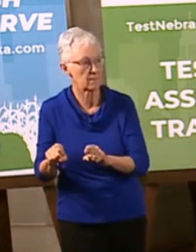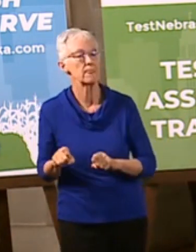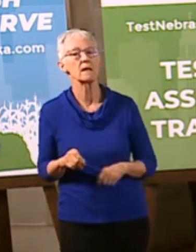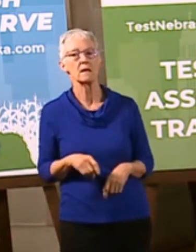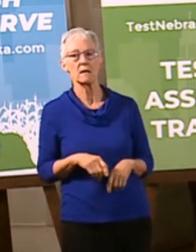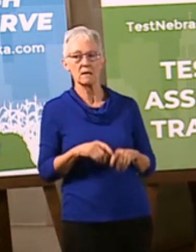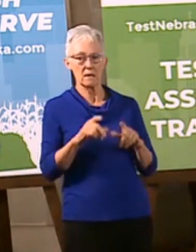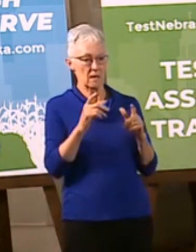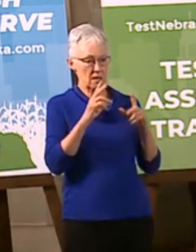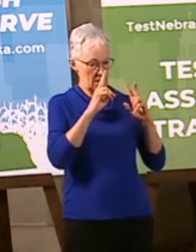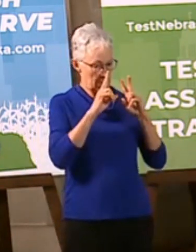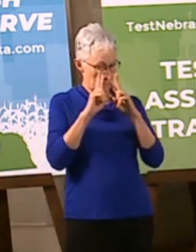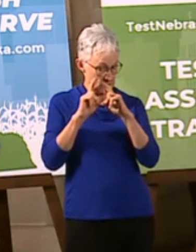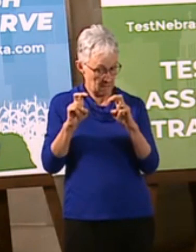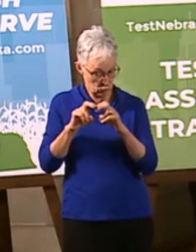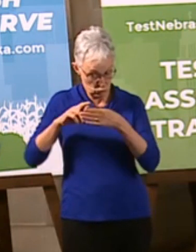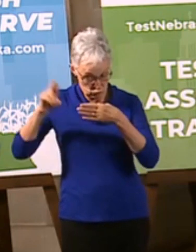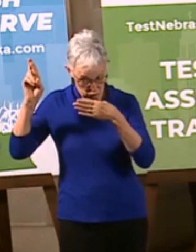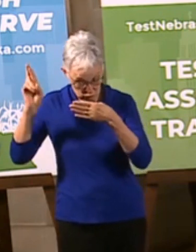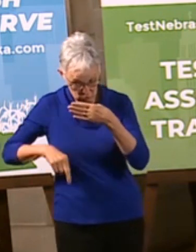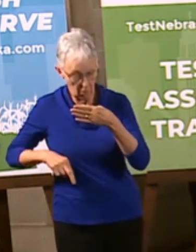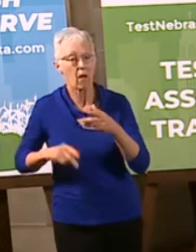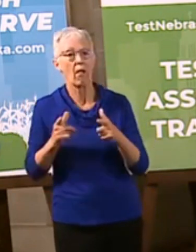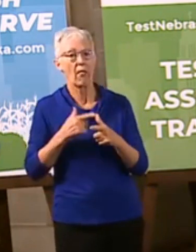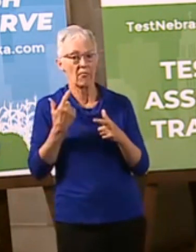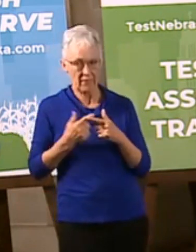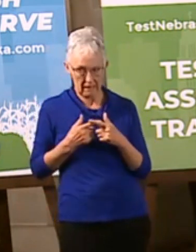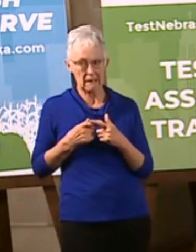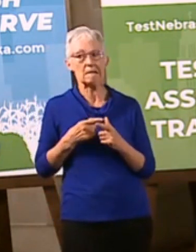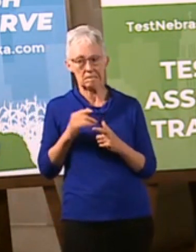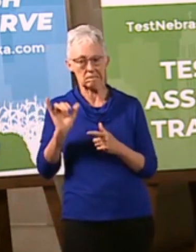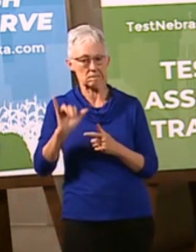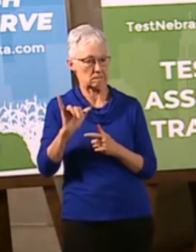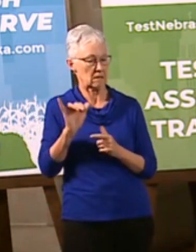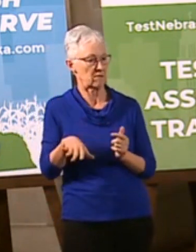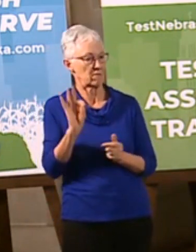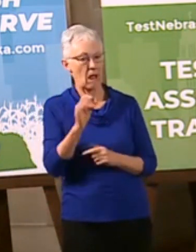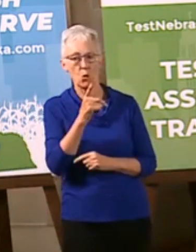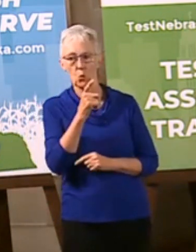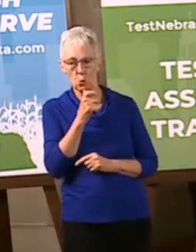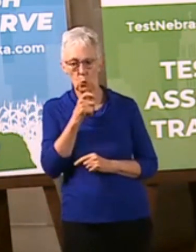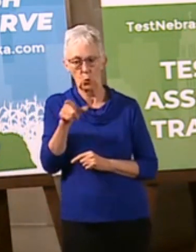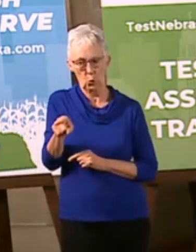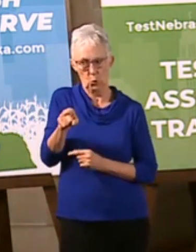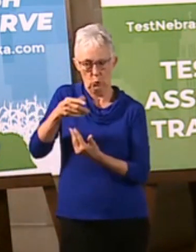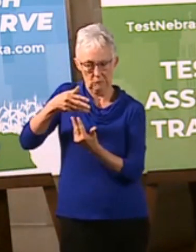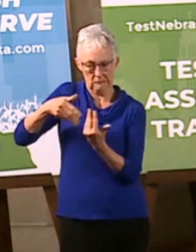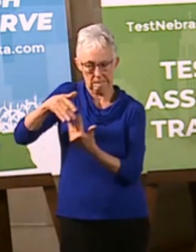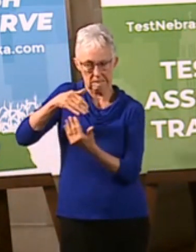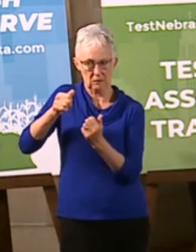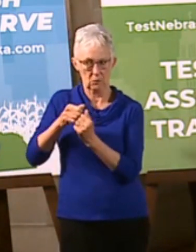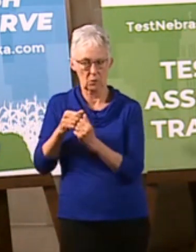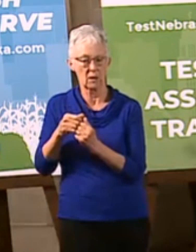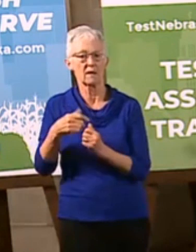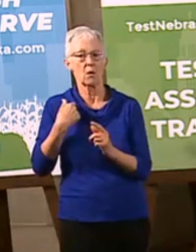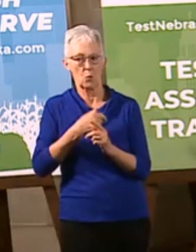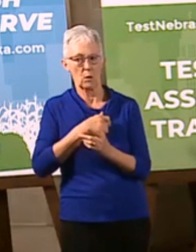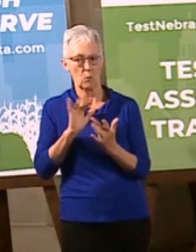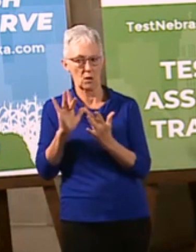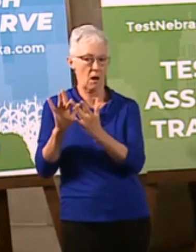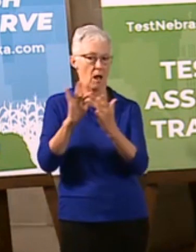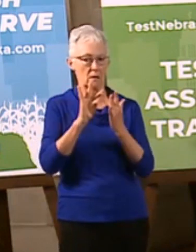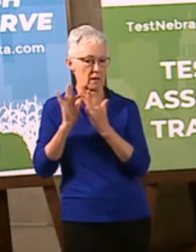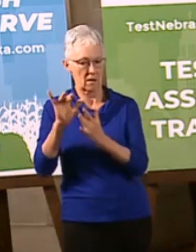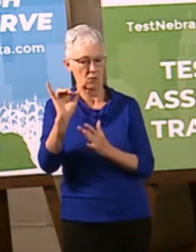get the test, and then track. So if you are COVID positive then we'll ask you to stay at home and quarantine and we'll contact back the